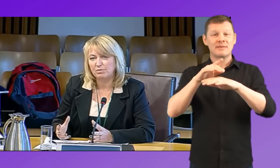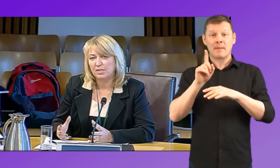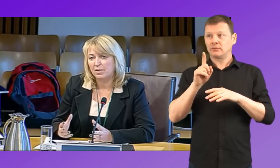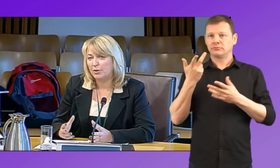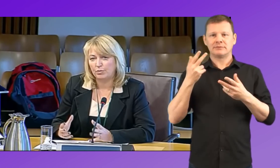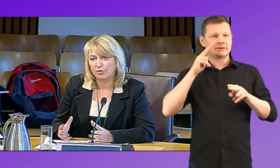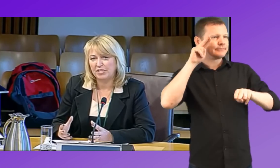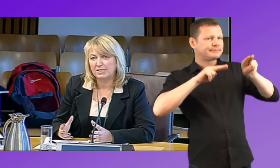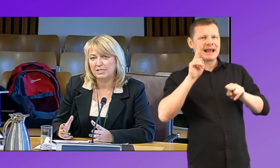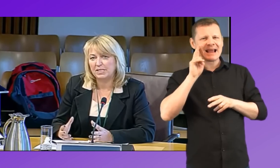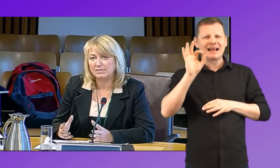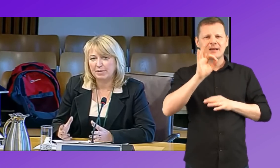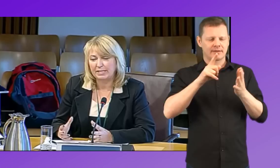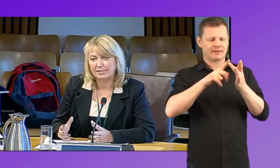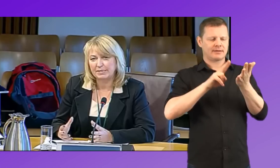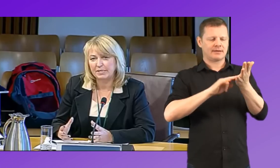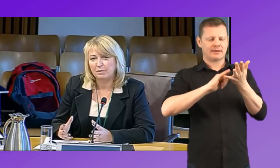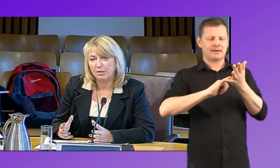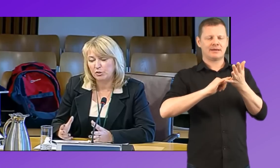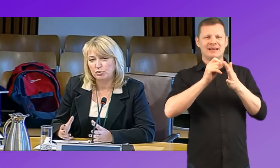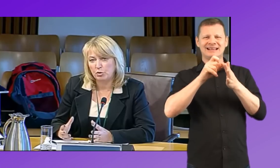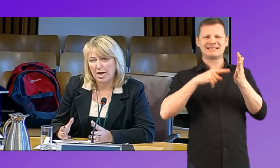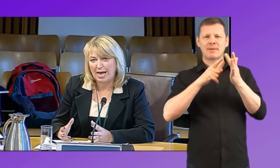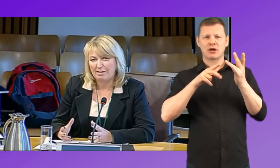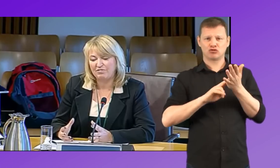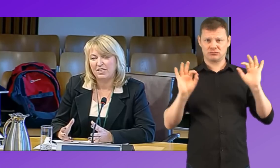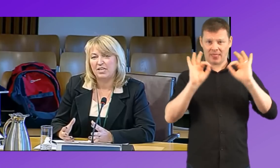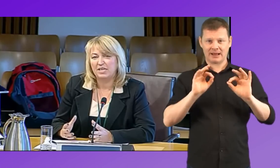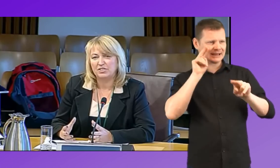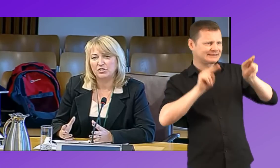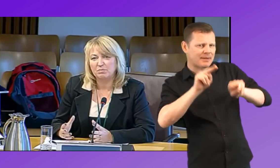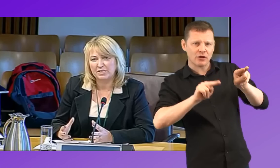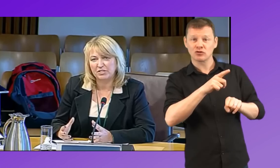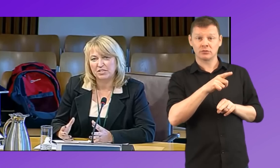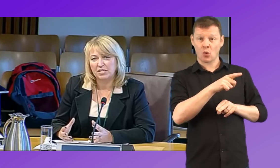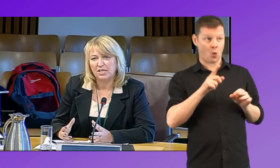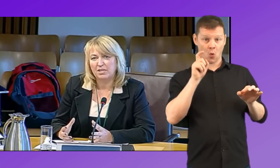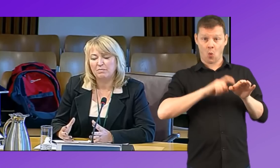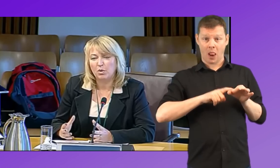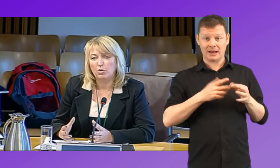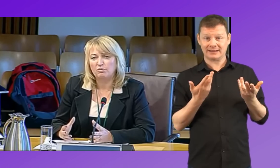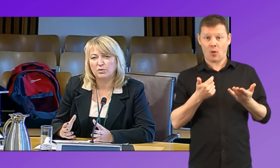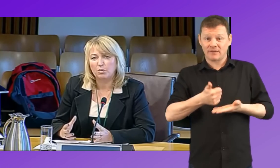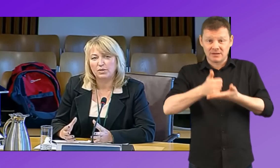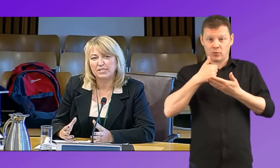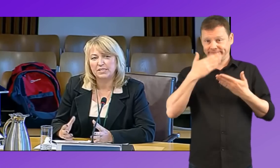are not routinely inspected, we do not have a national picture of the quality